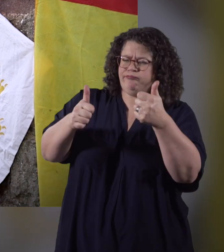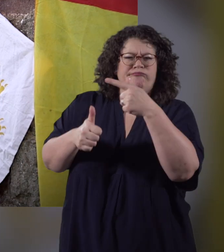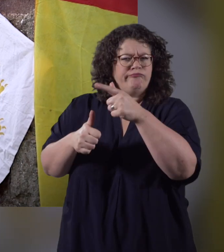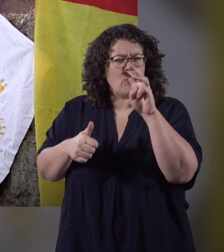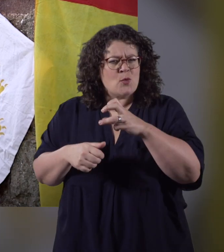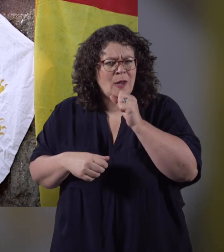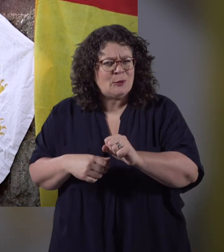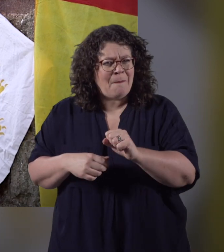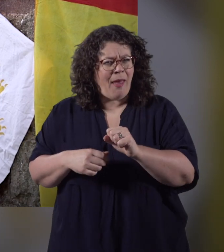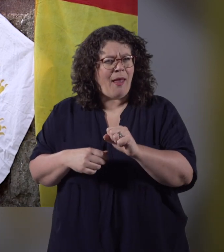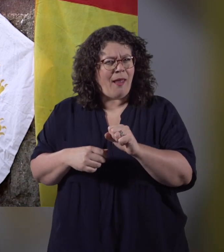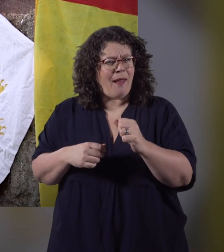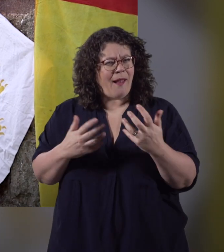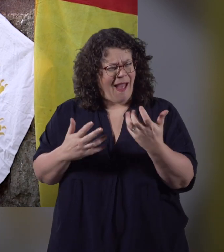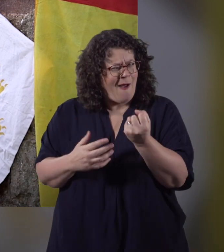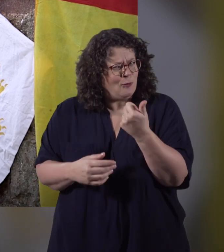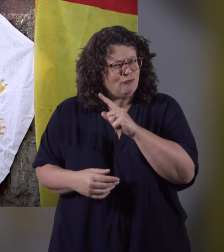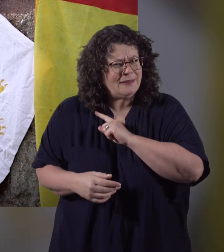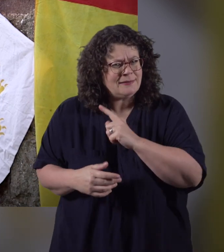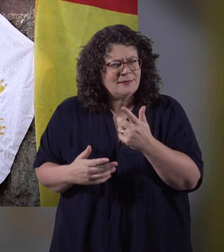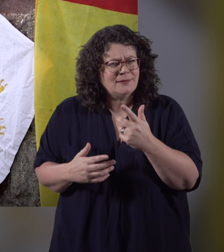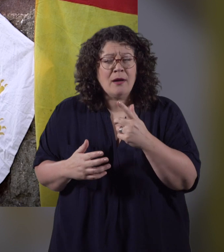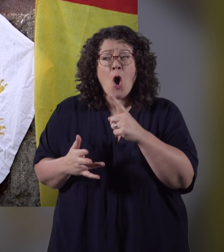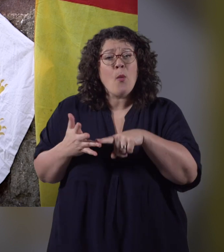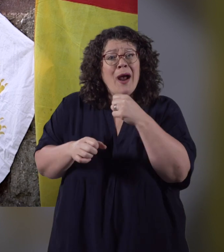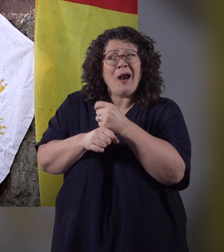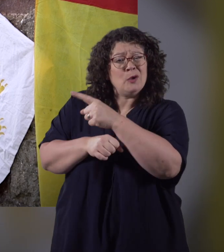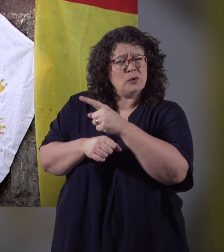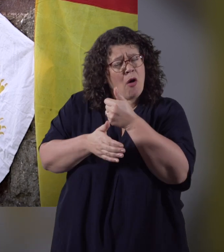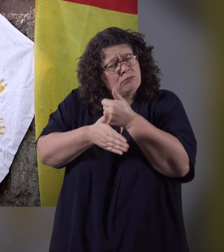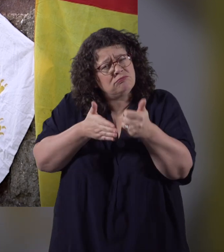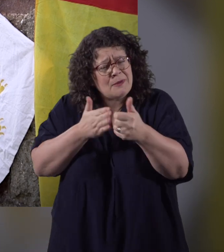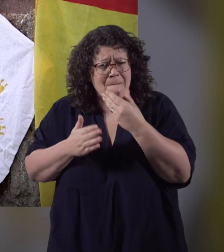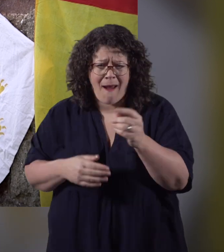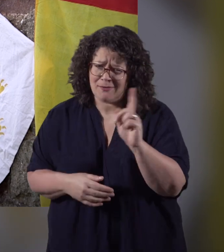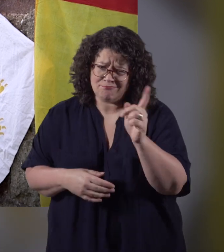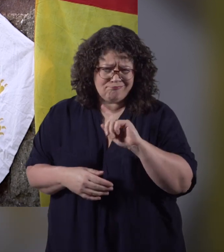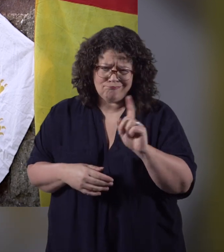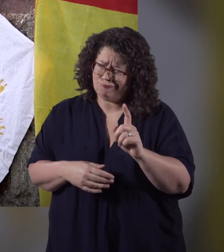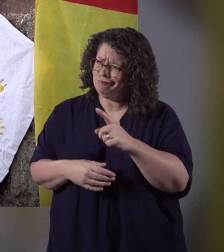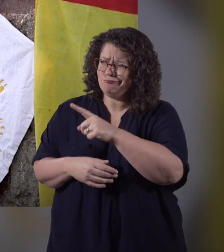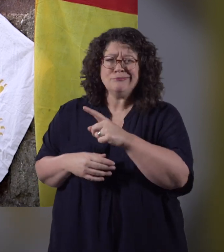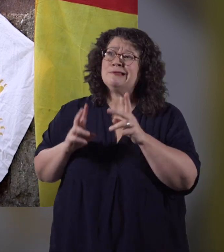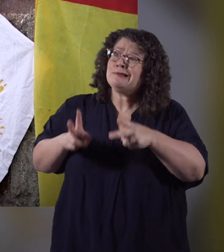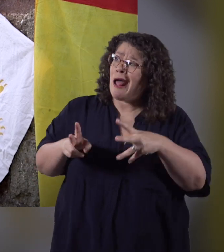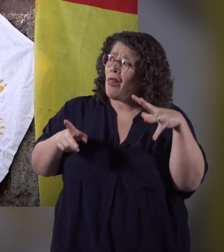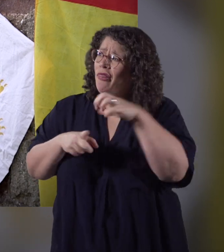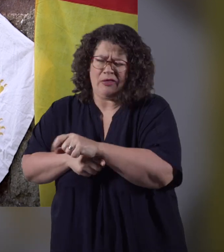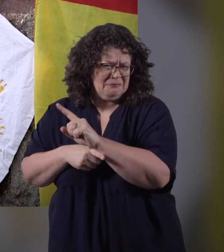and there is a good reason for that. Owain Glyndour is no ordinary man. He will not be devoured by the jaws of death.